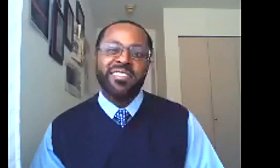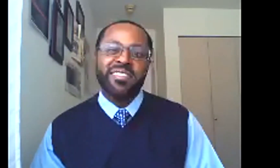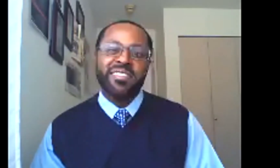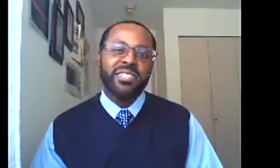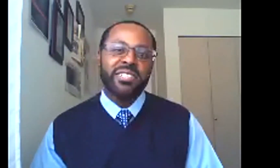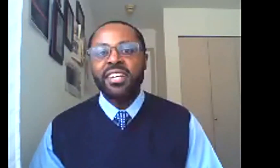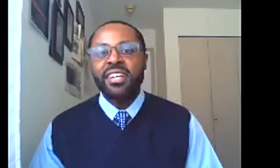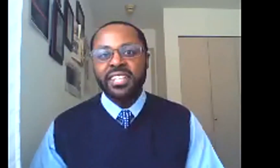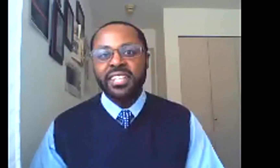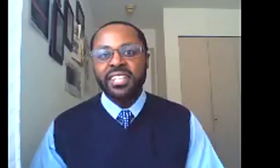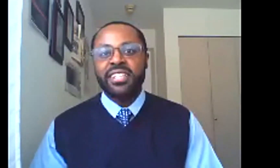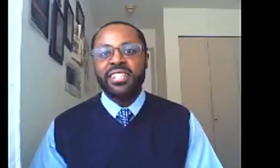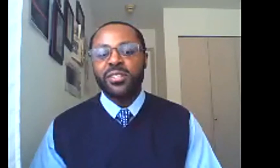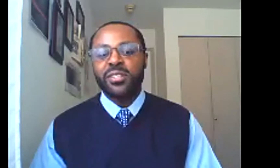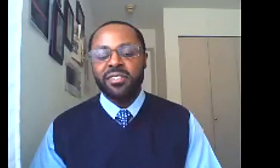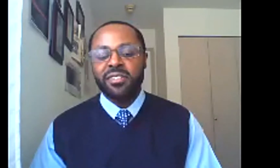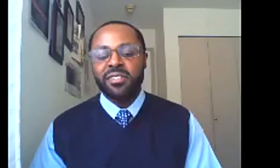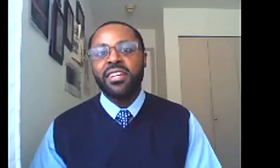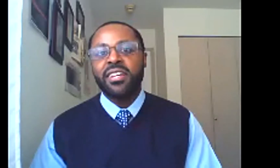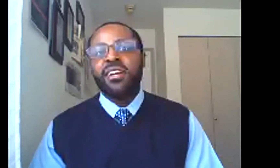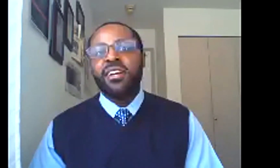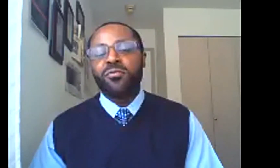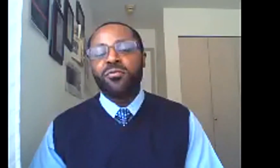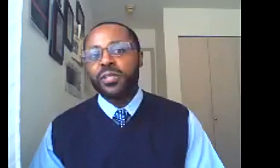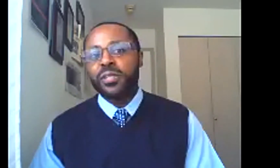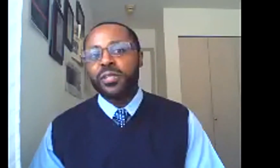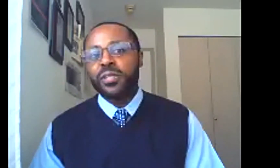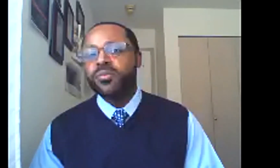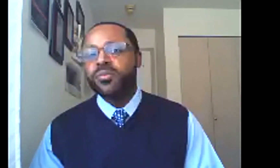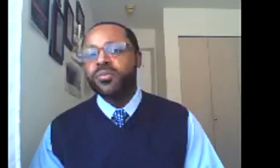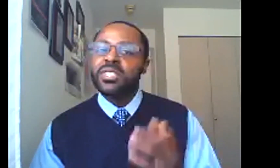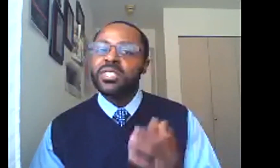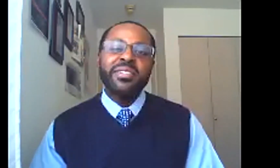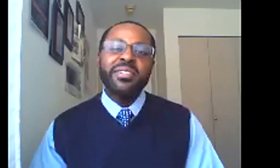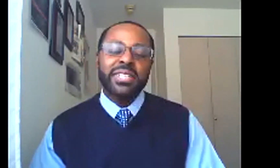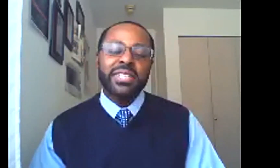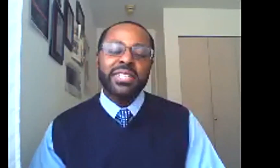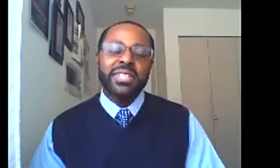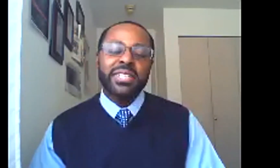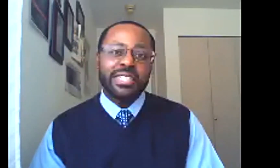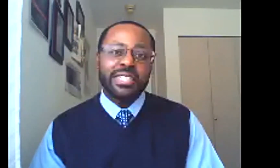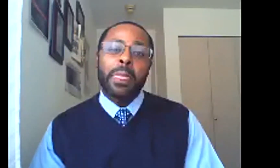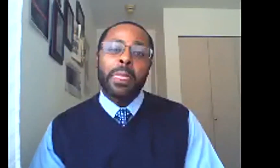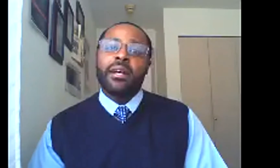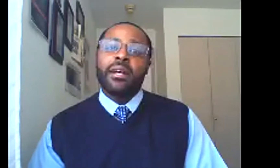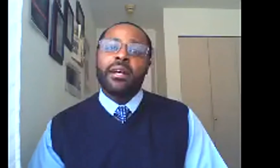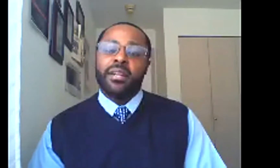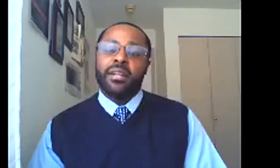effective in my research and I think it can continue to be effective, uh, going forward. Let me end with this.